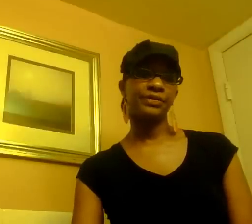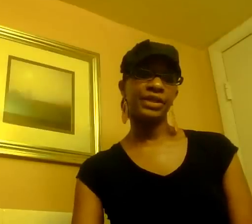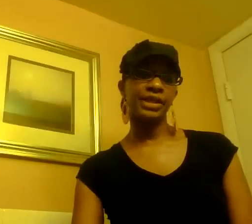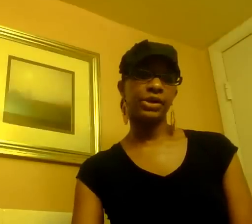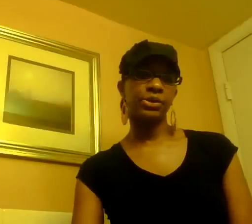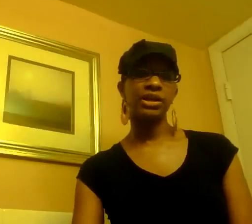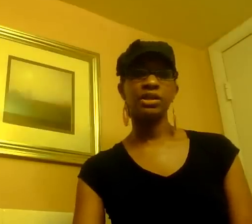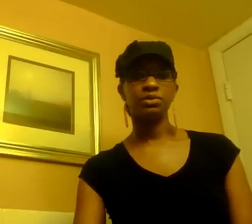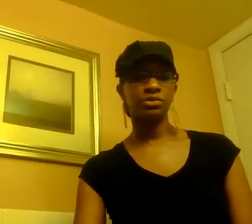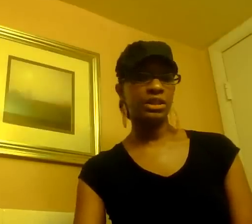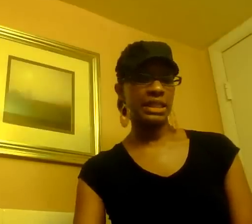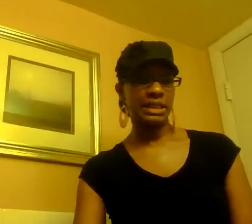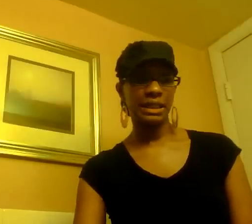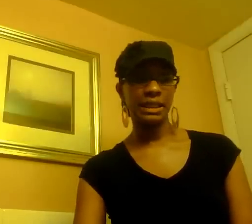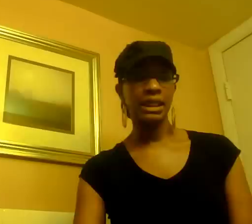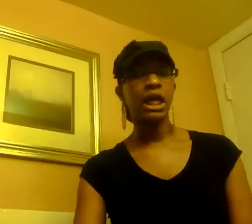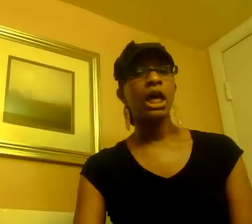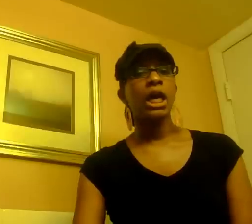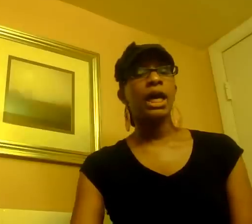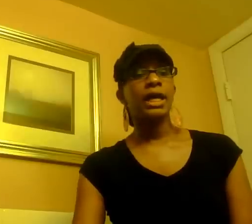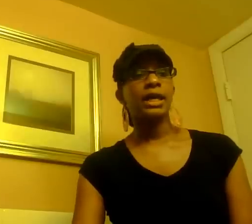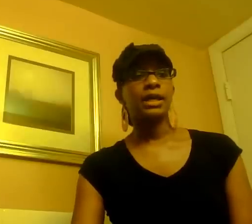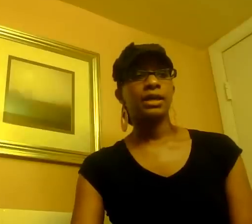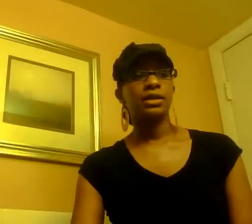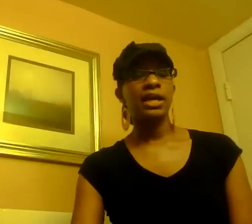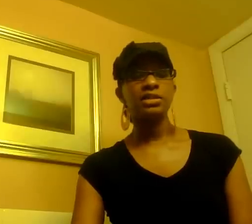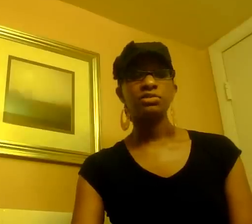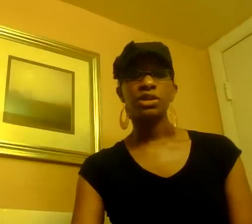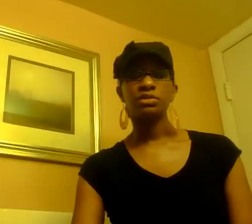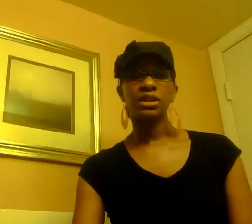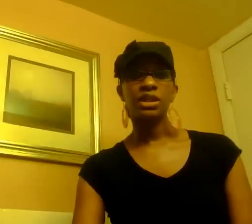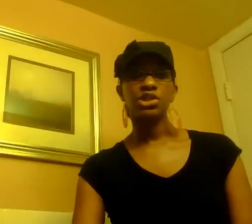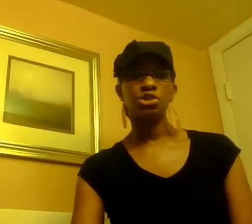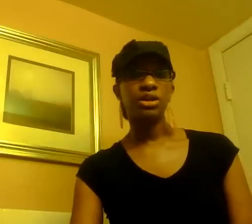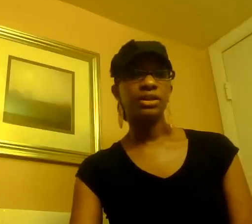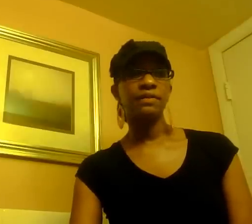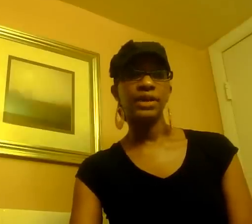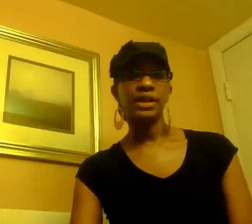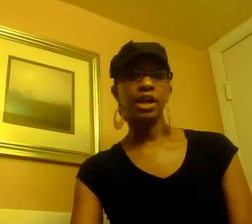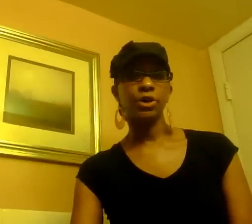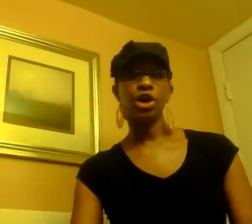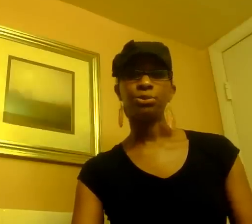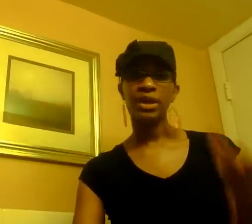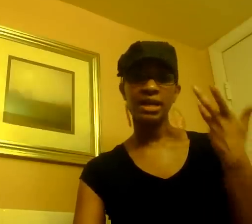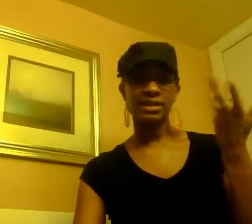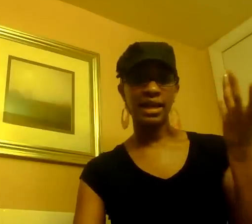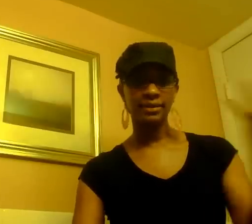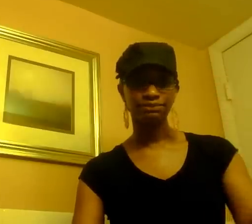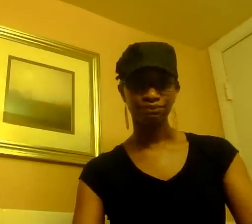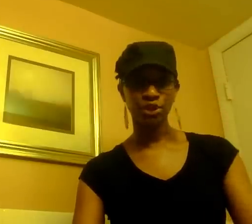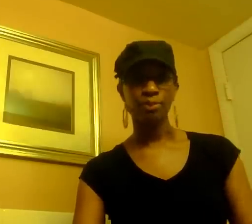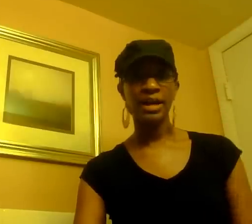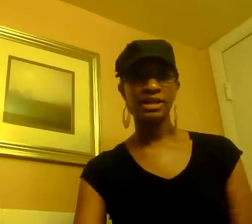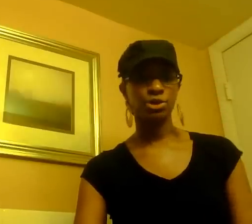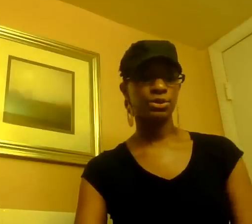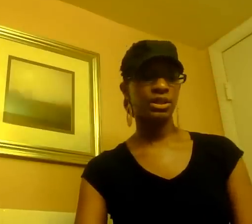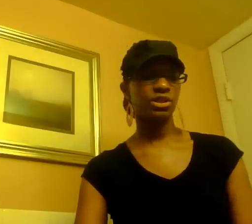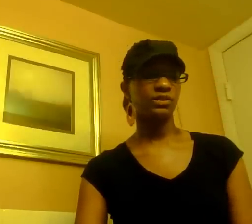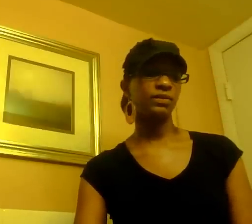video he looked really really sexy in it and i just really really enjoyed the video i hope you guys got my interpretation of the